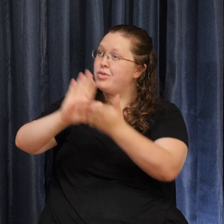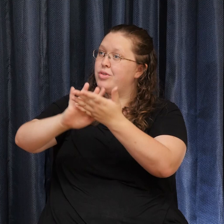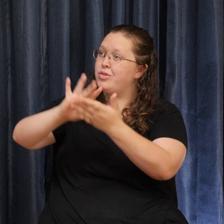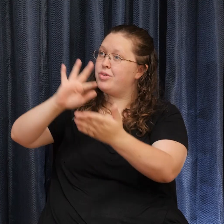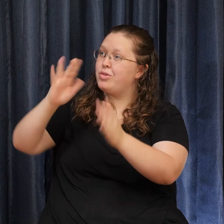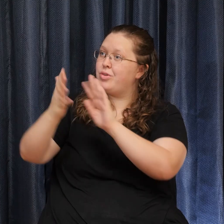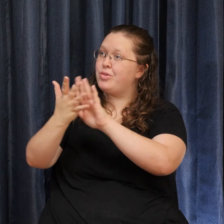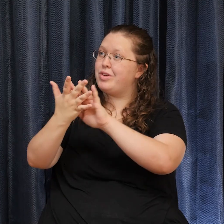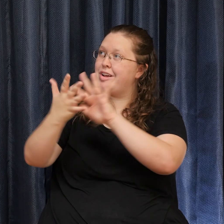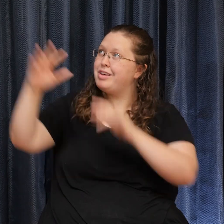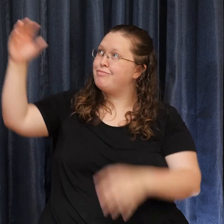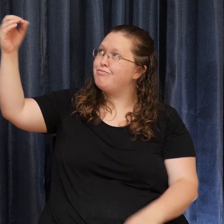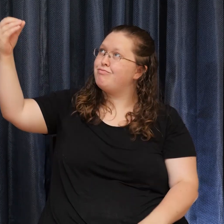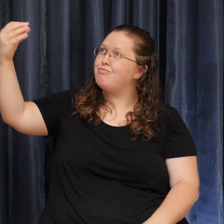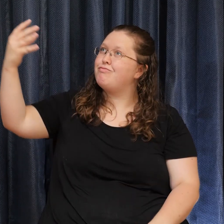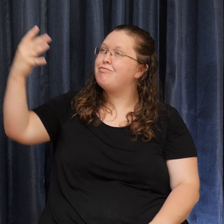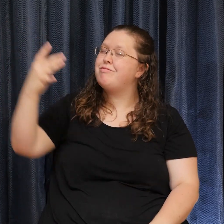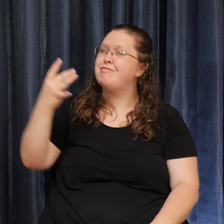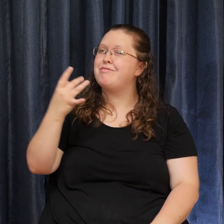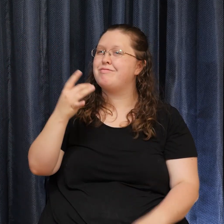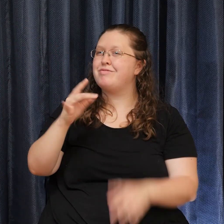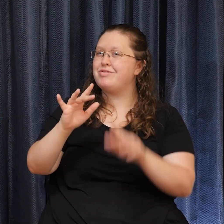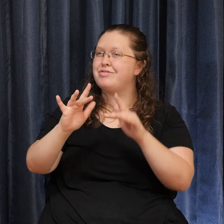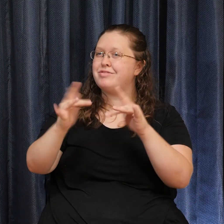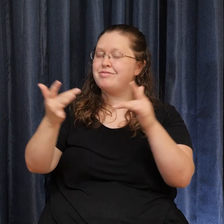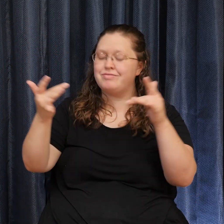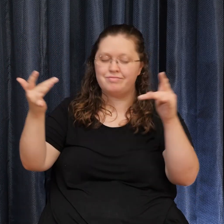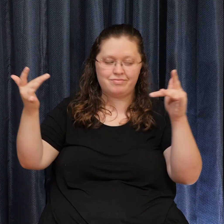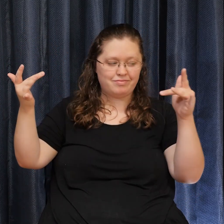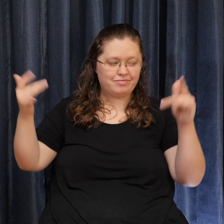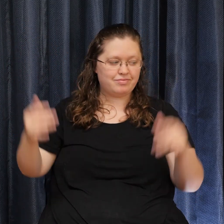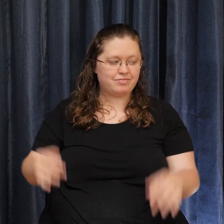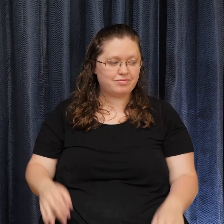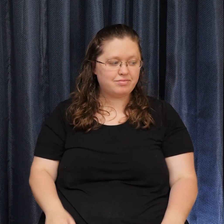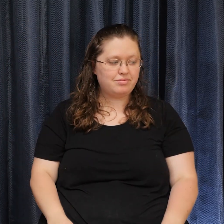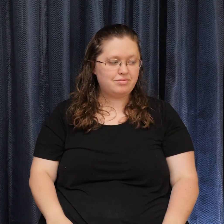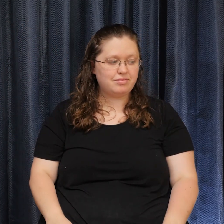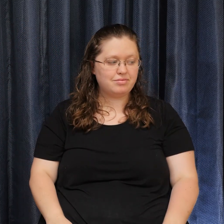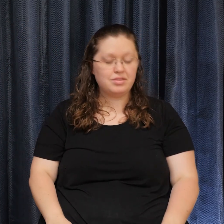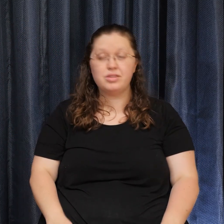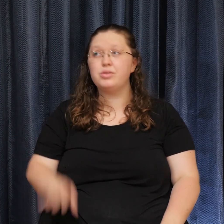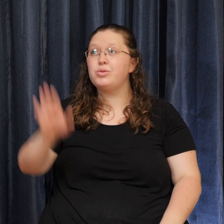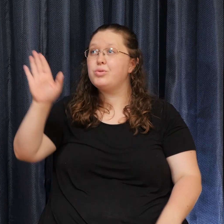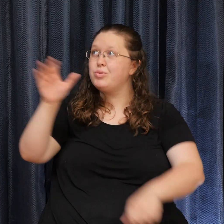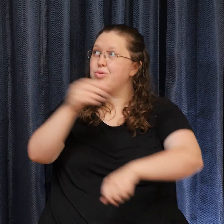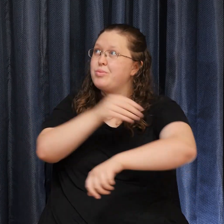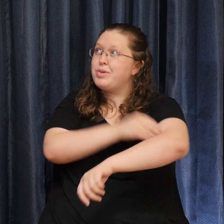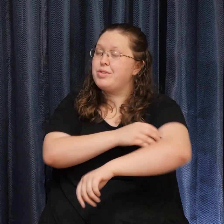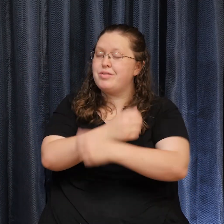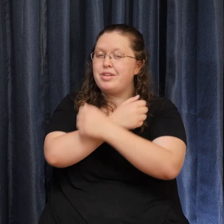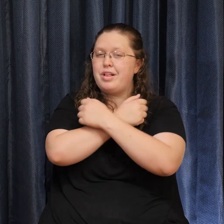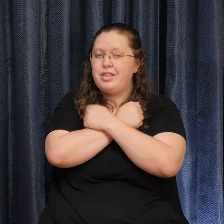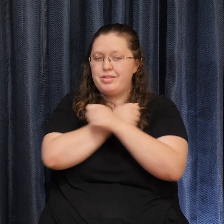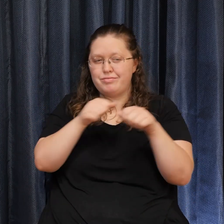glory. Pour out your power and love as we sing holy,